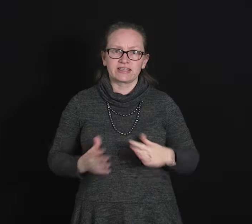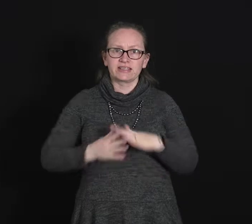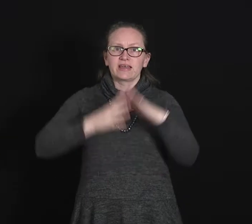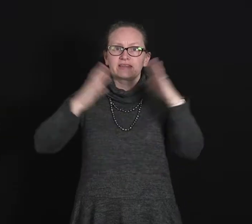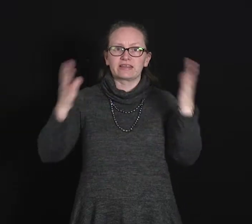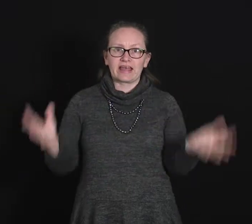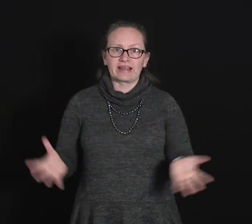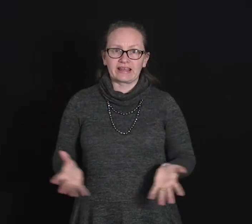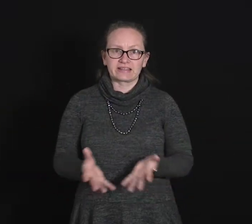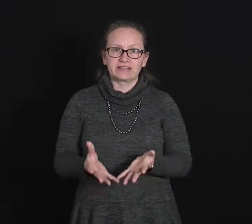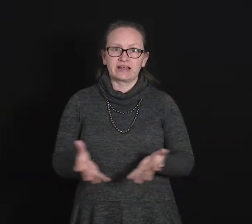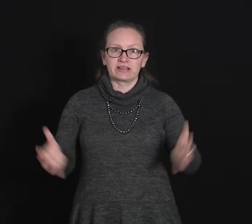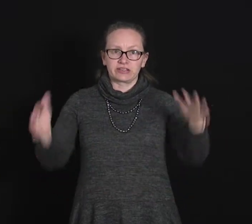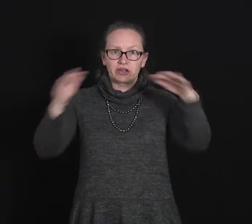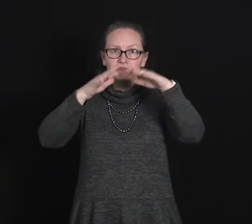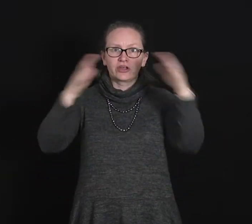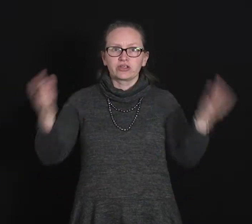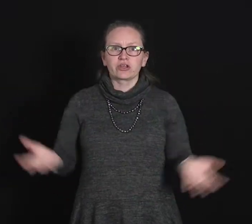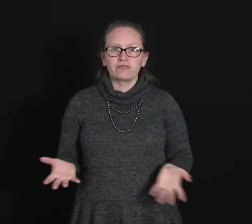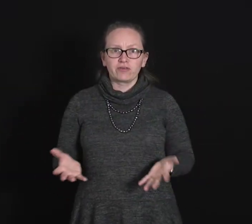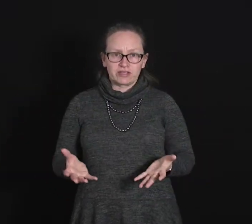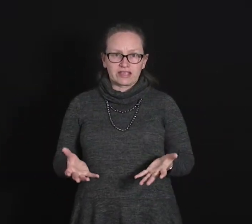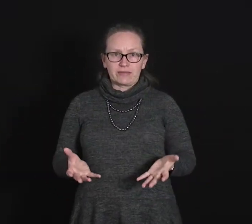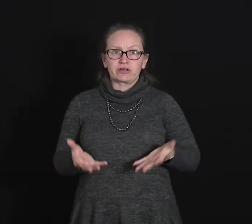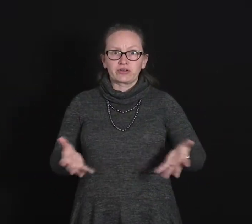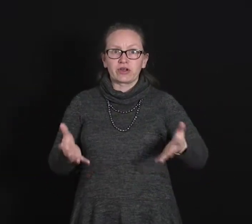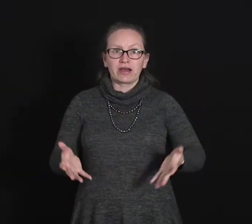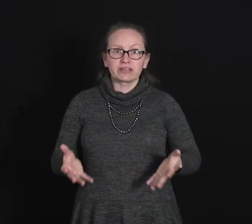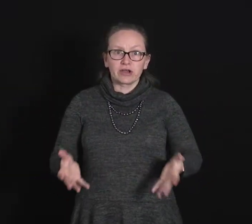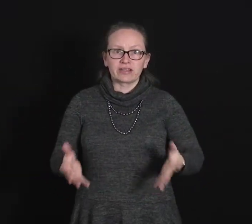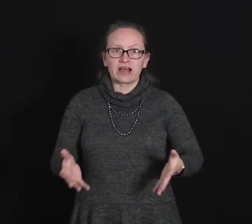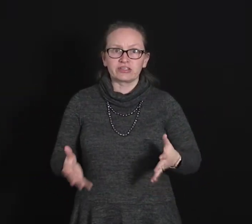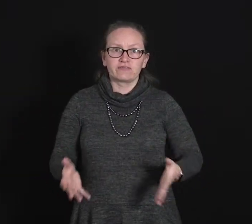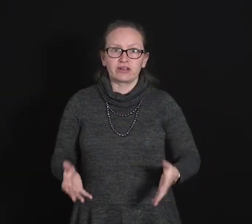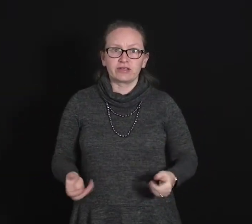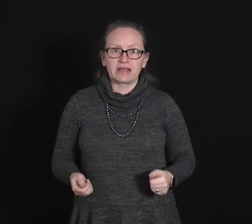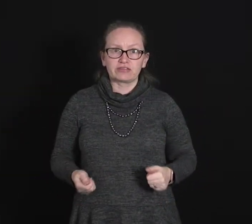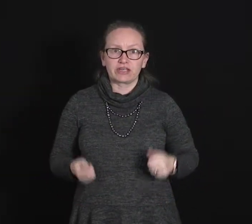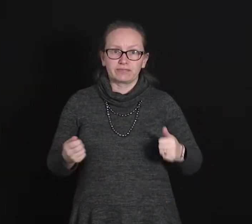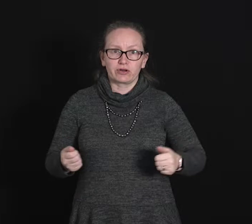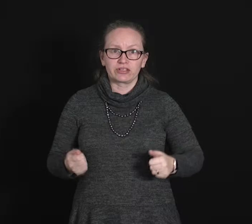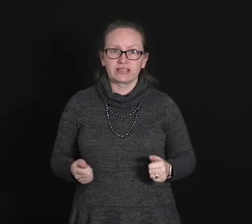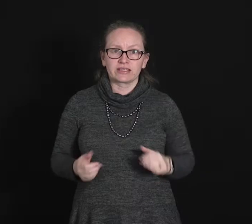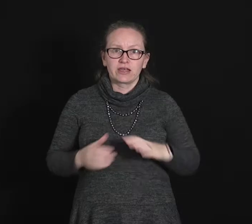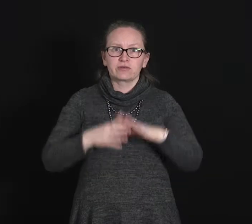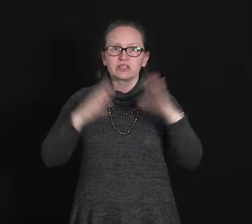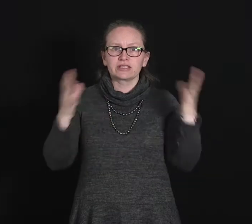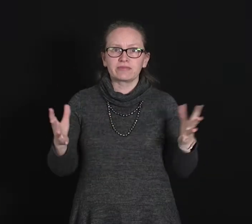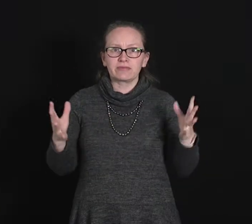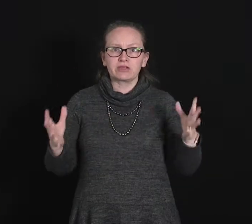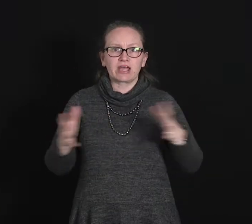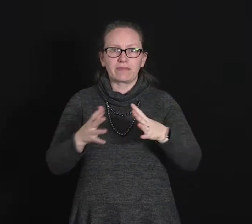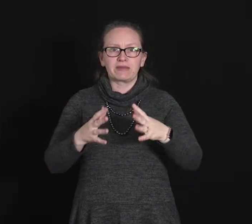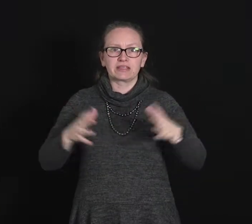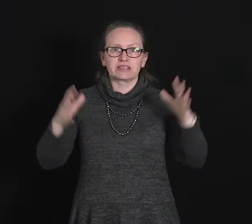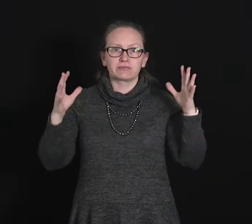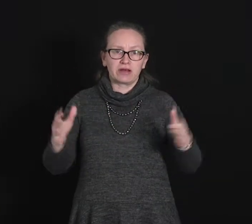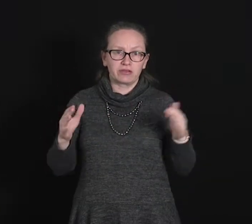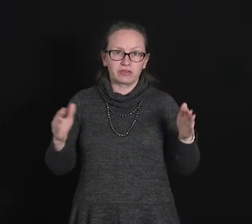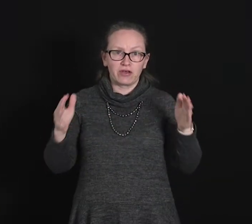that that gas can undergo. So for example, it could undergo an isovolumetric process, which is something which happens while the